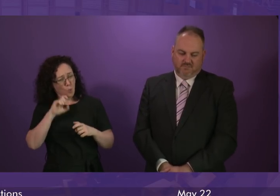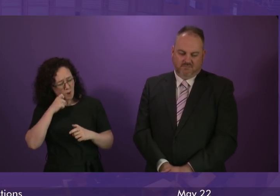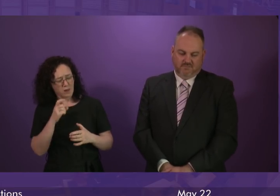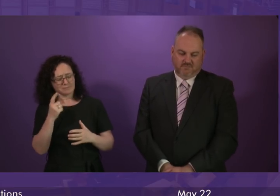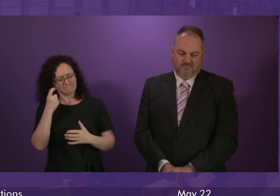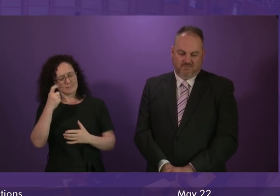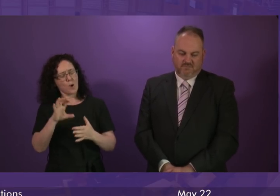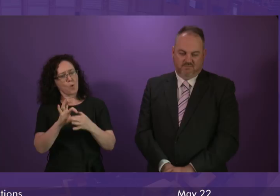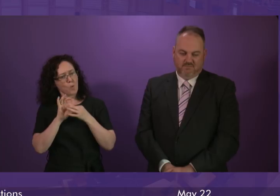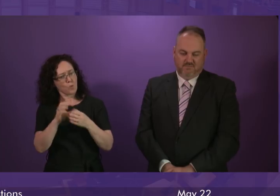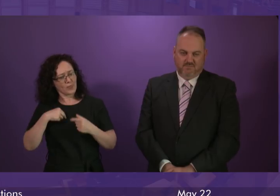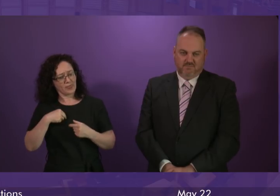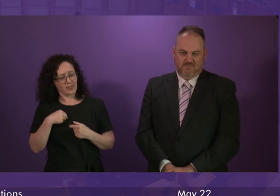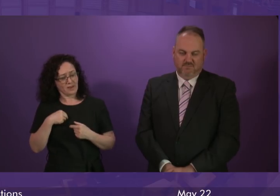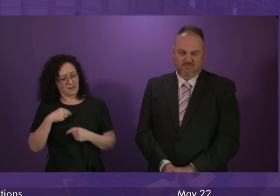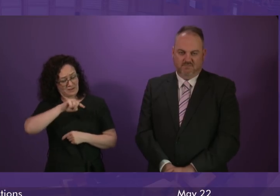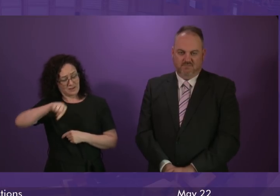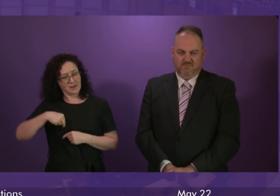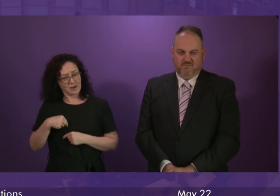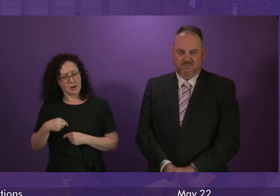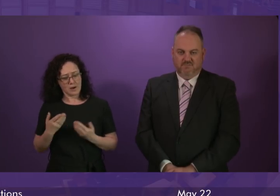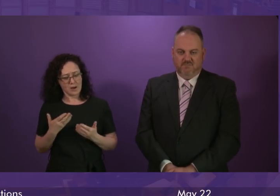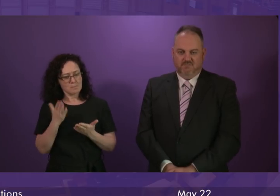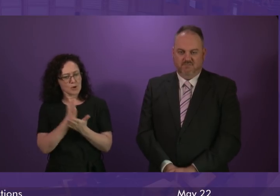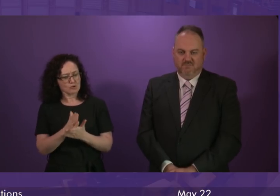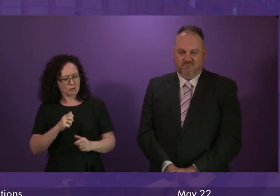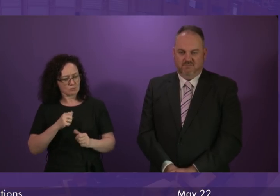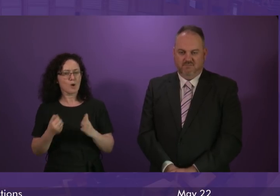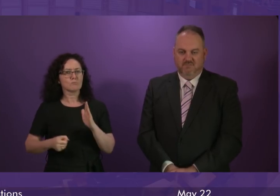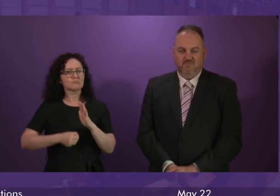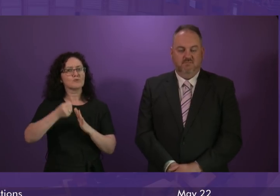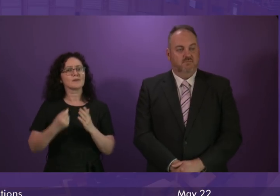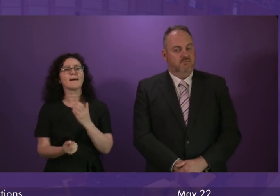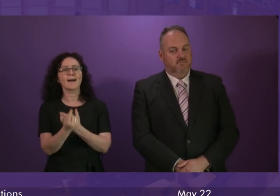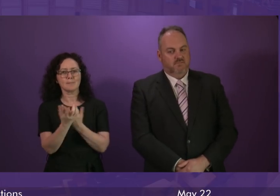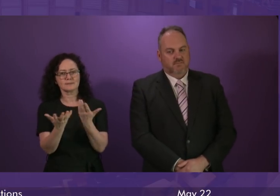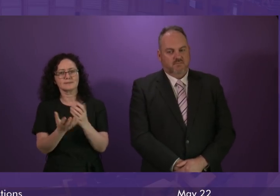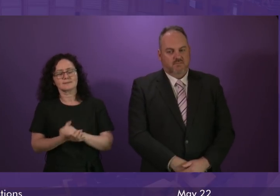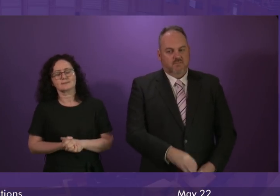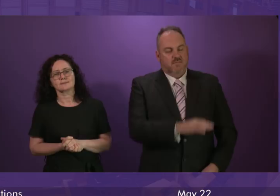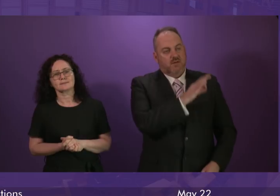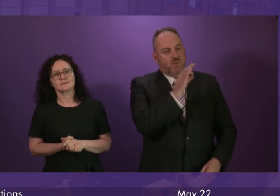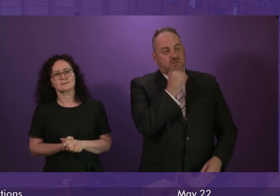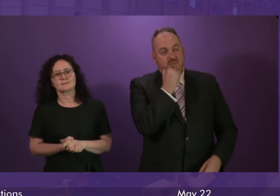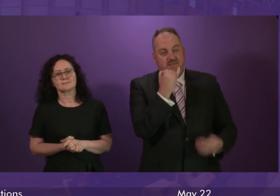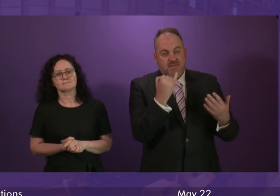make real progress here, which I think is now within our grasp. And, question number six, Pauline McNeill.